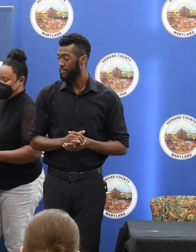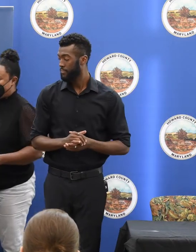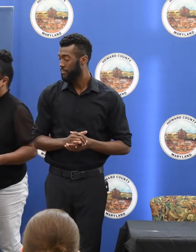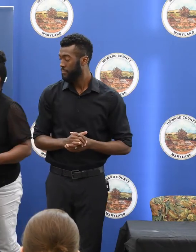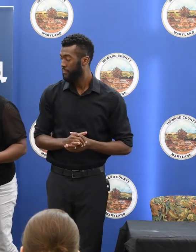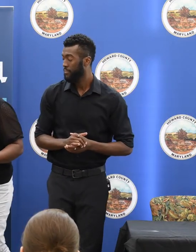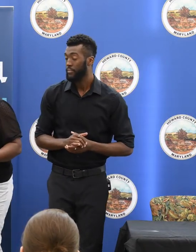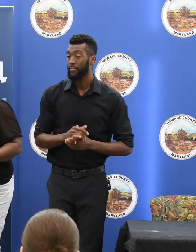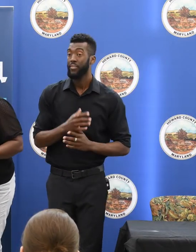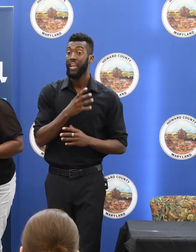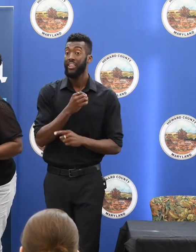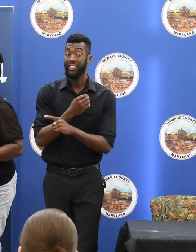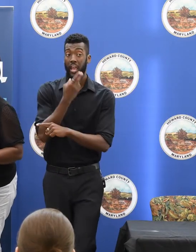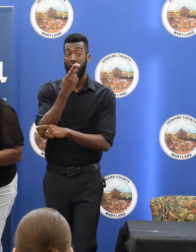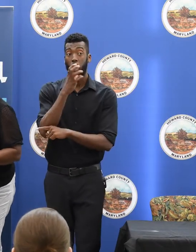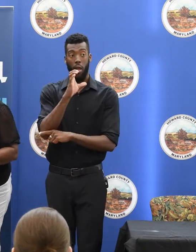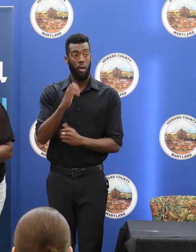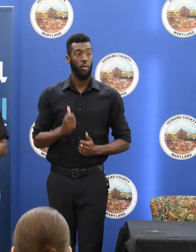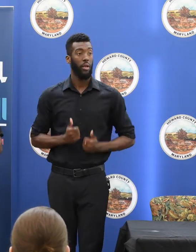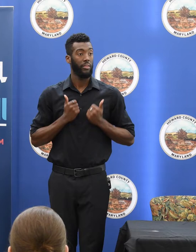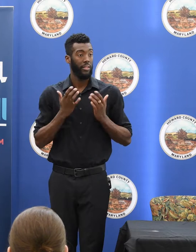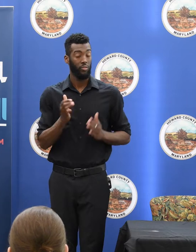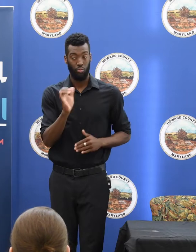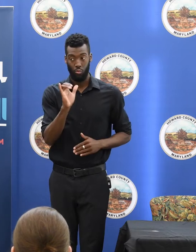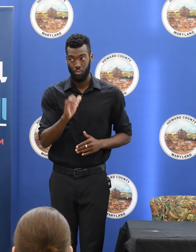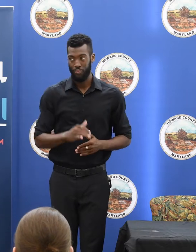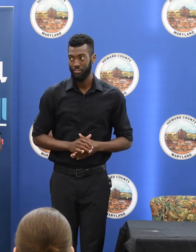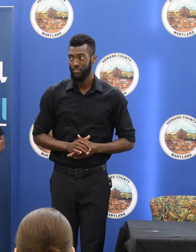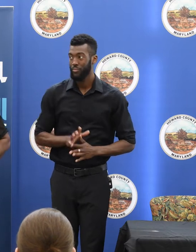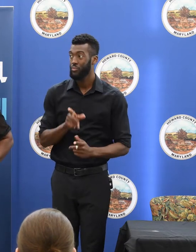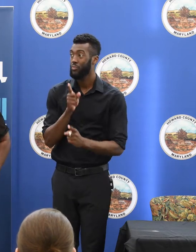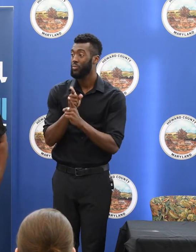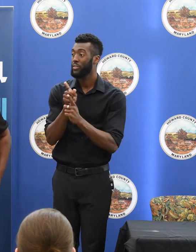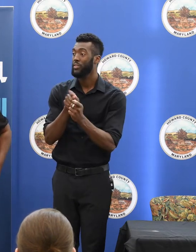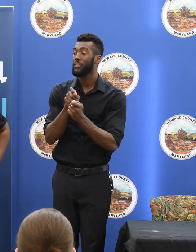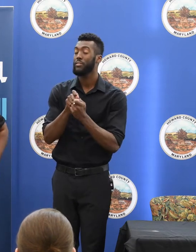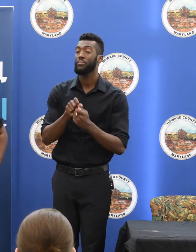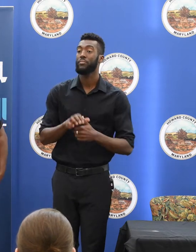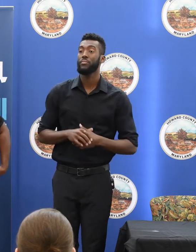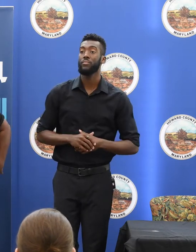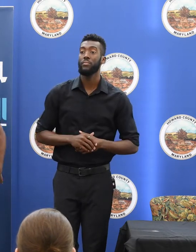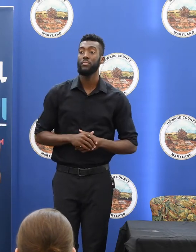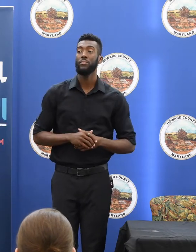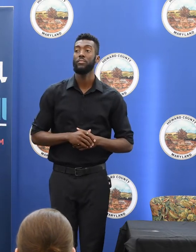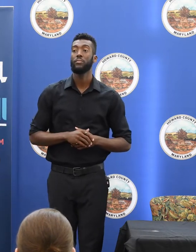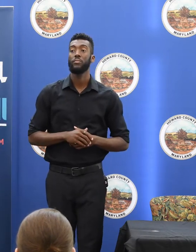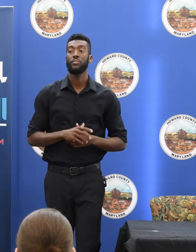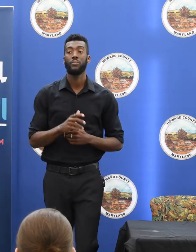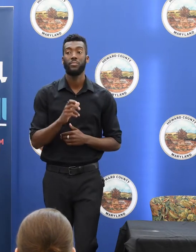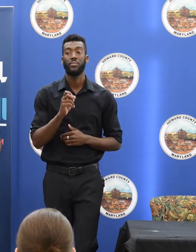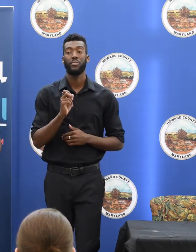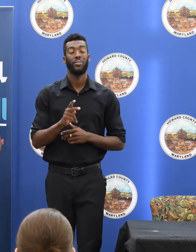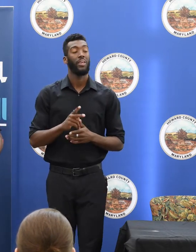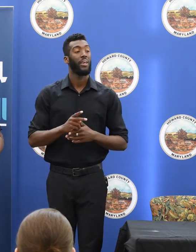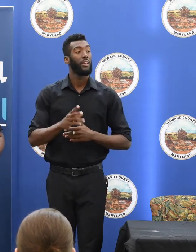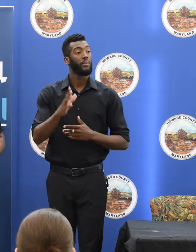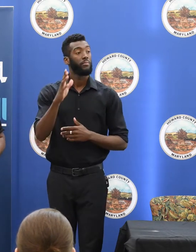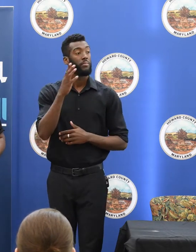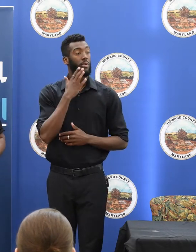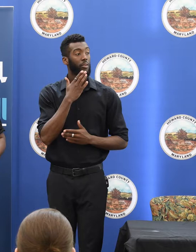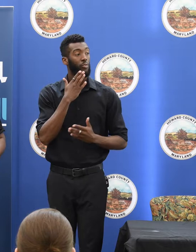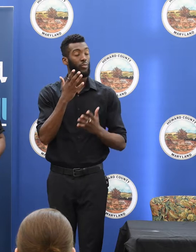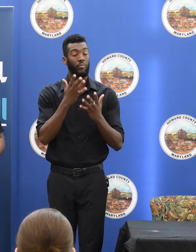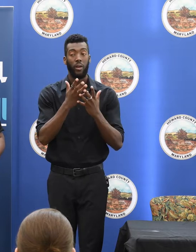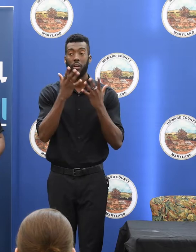She's a Howard County resident. As well, exactly. With four daughters to keep life busy. Thank you very